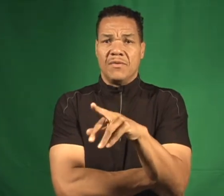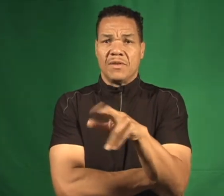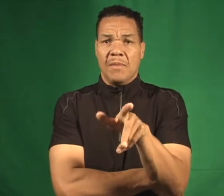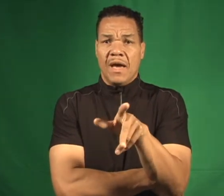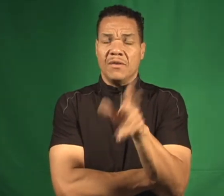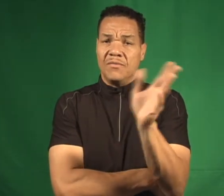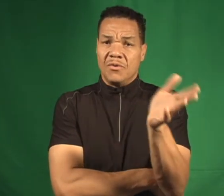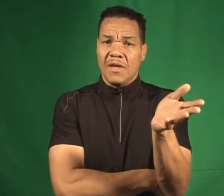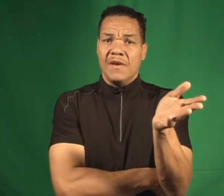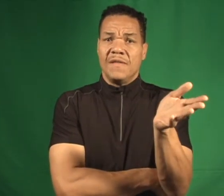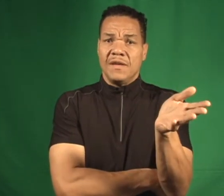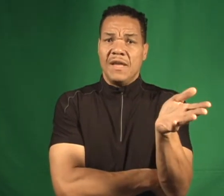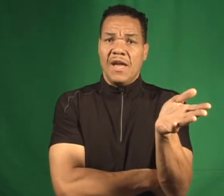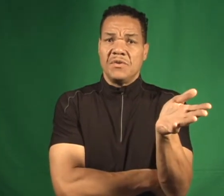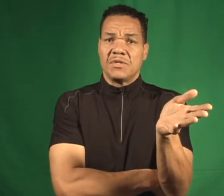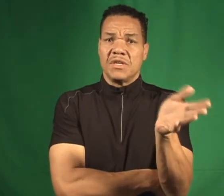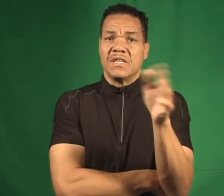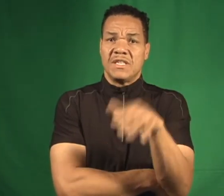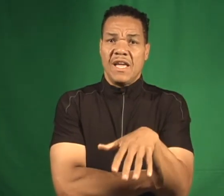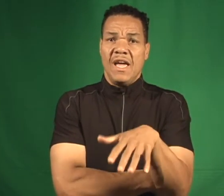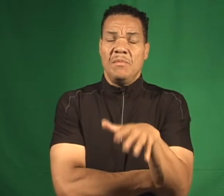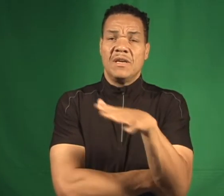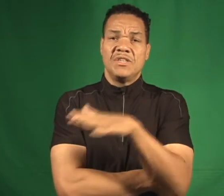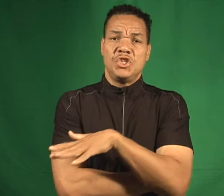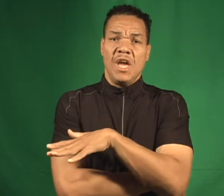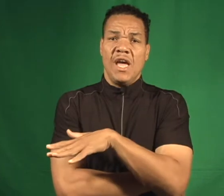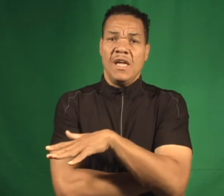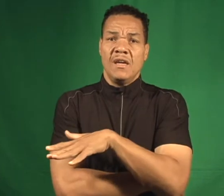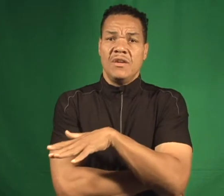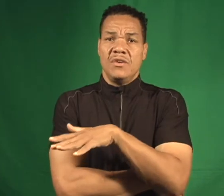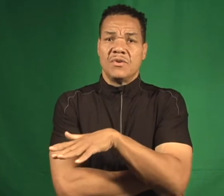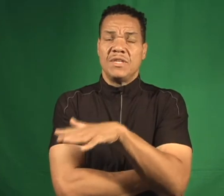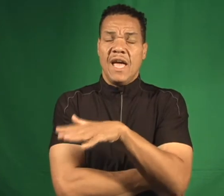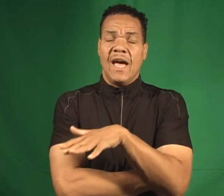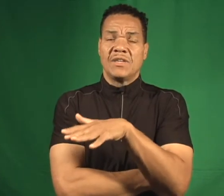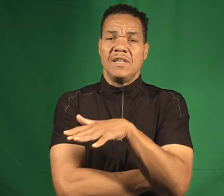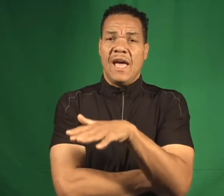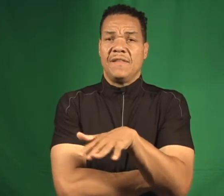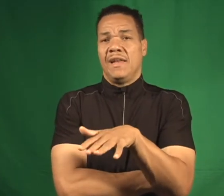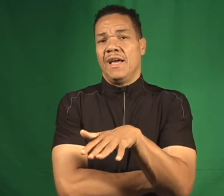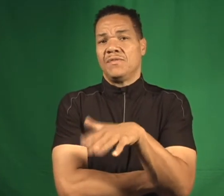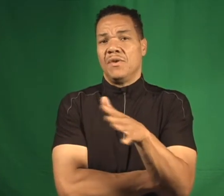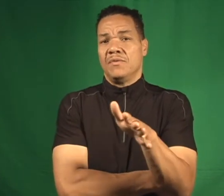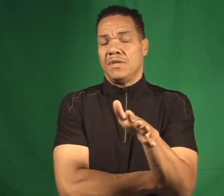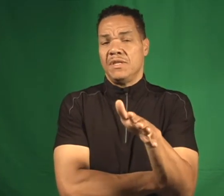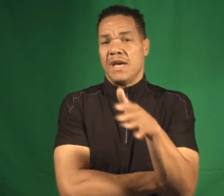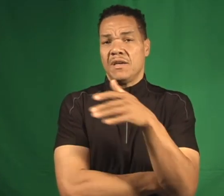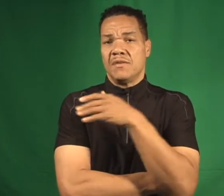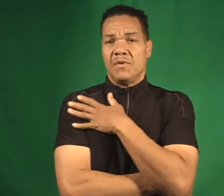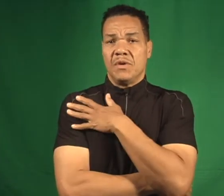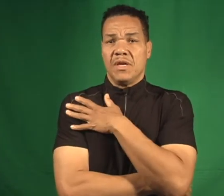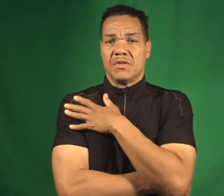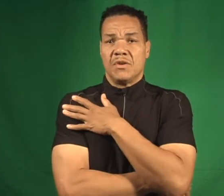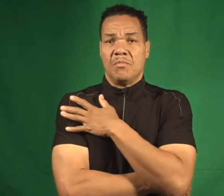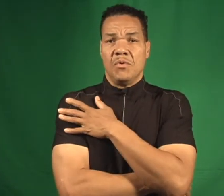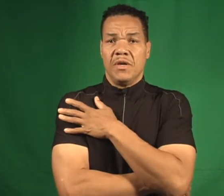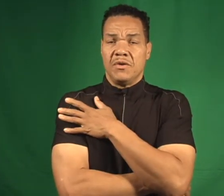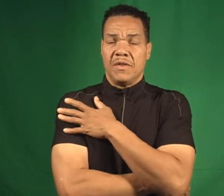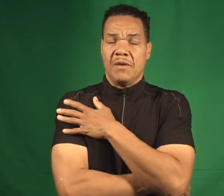forth and back and forth that Daniel was going to stay. Hey, because Shea, you know, she actually had the last vote. She's not going to vote against her boy. You know, that